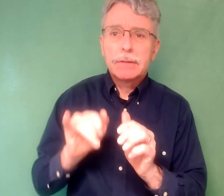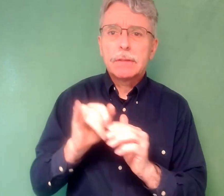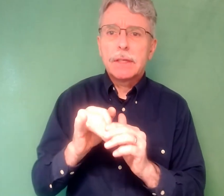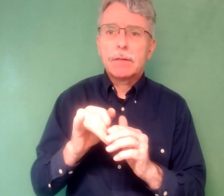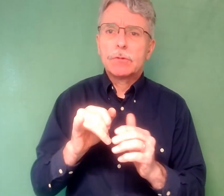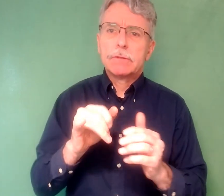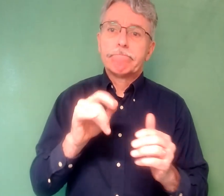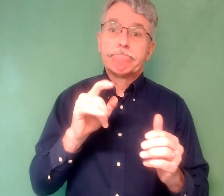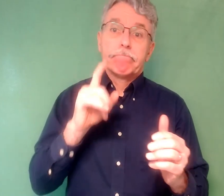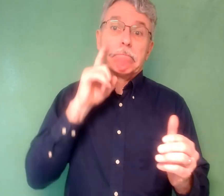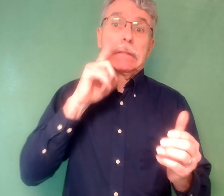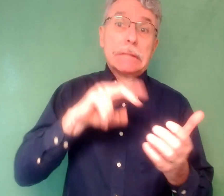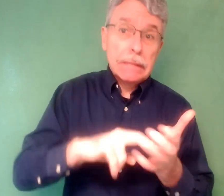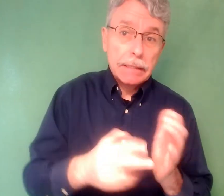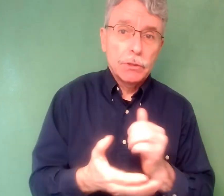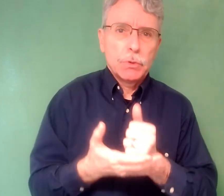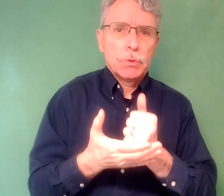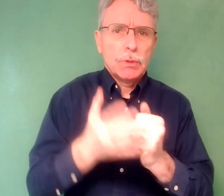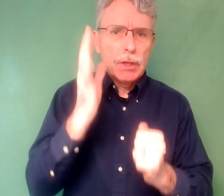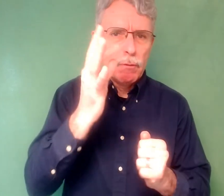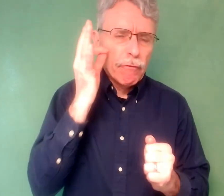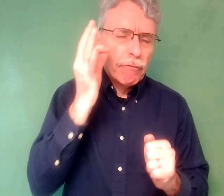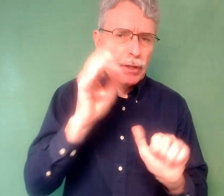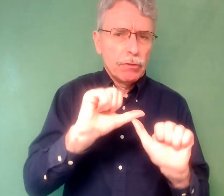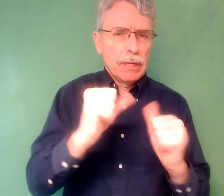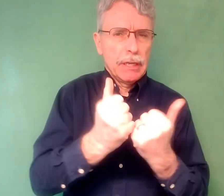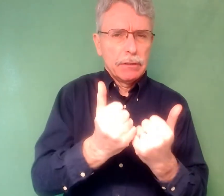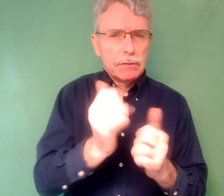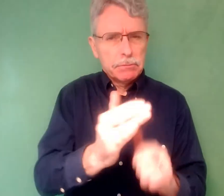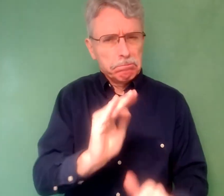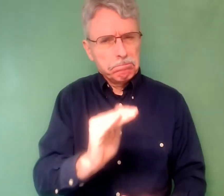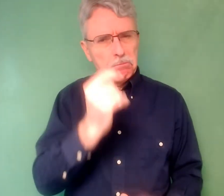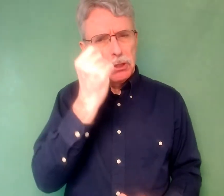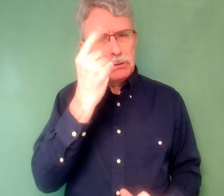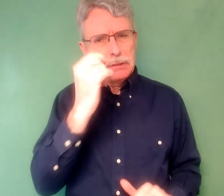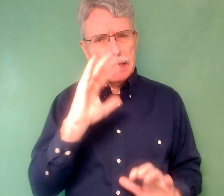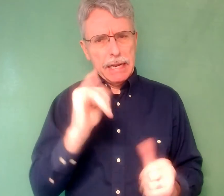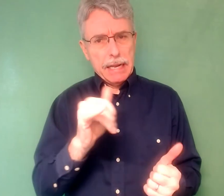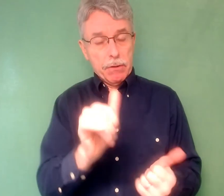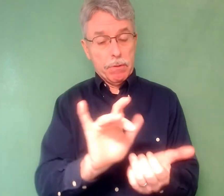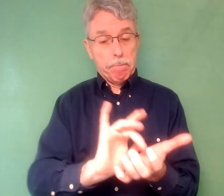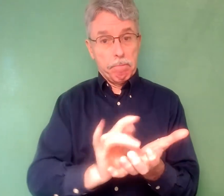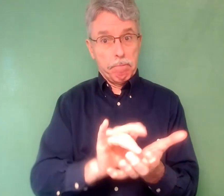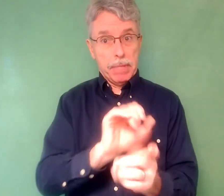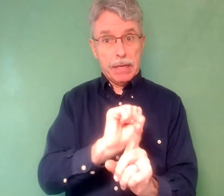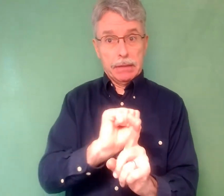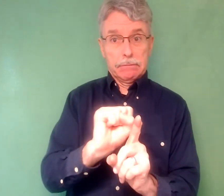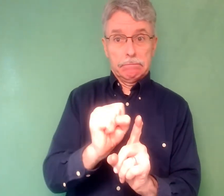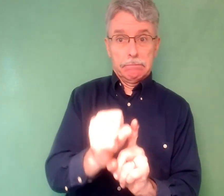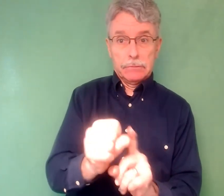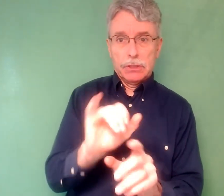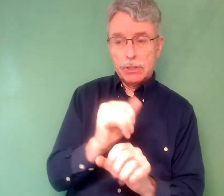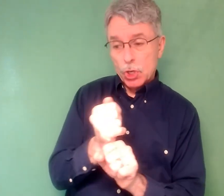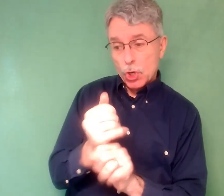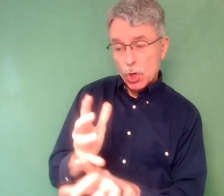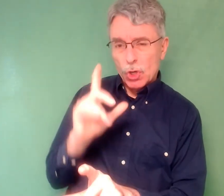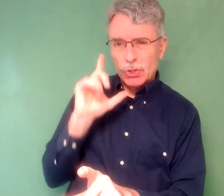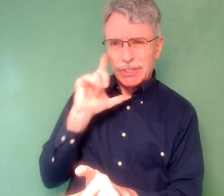loss have communication needs that differ significantly from those who have Meniere's disease. The authors share that